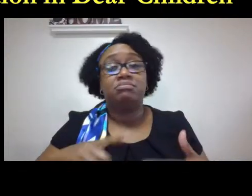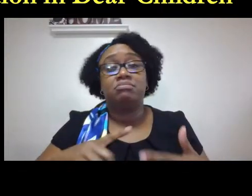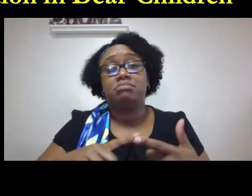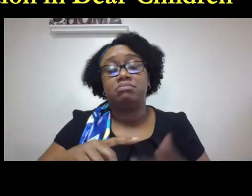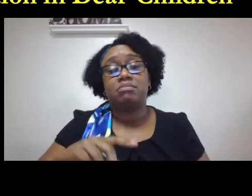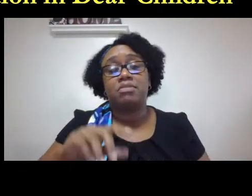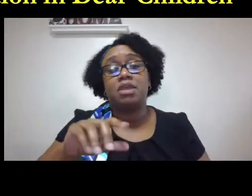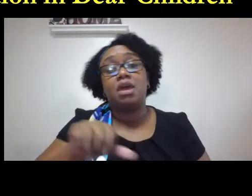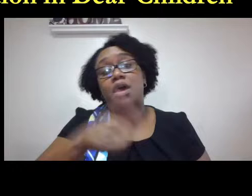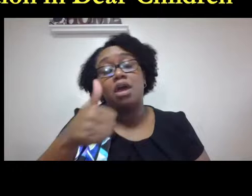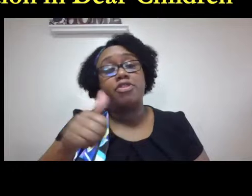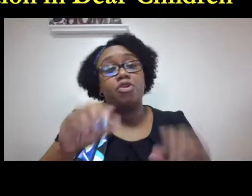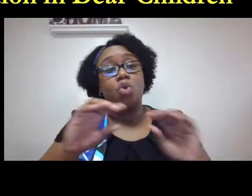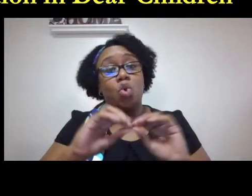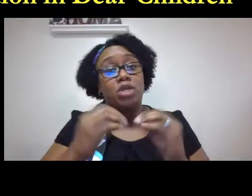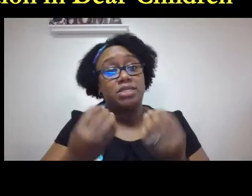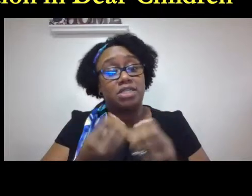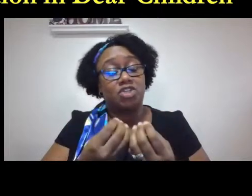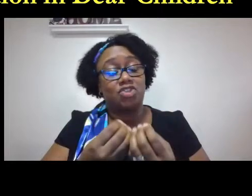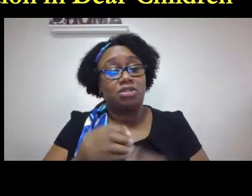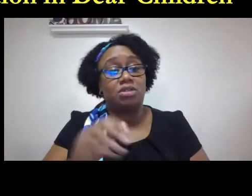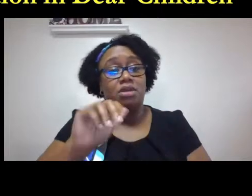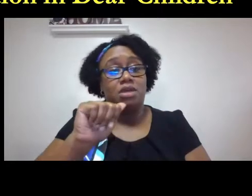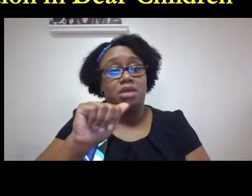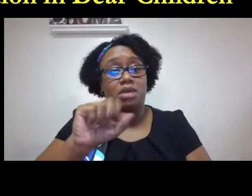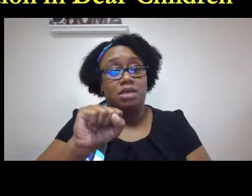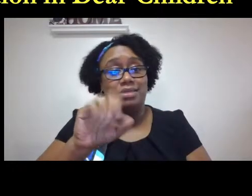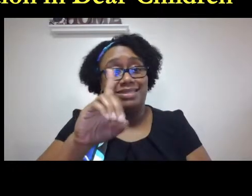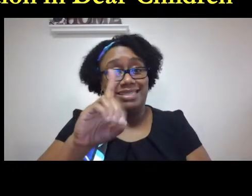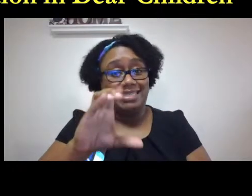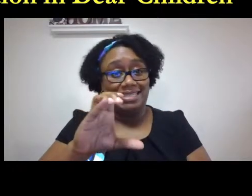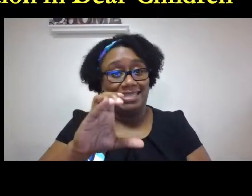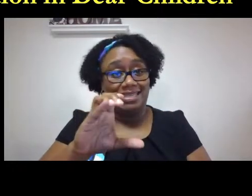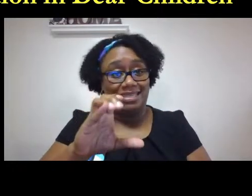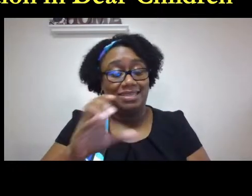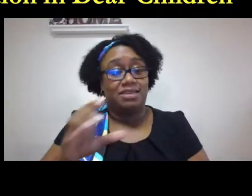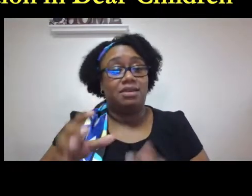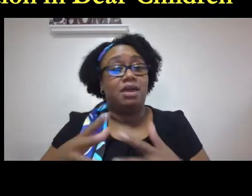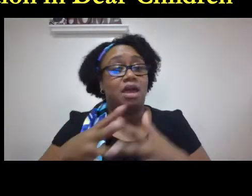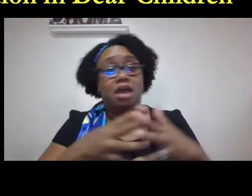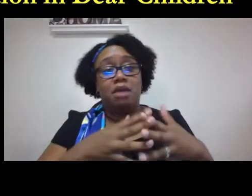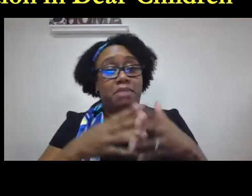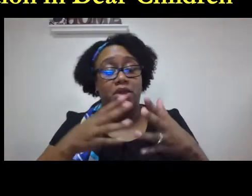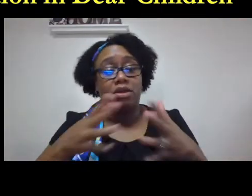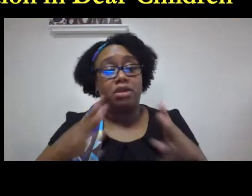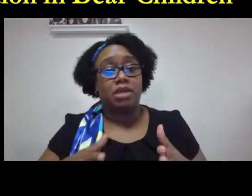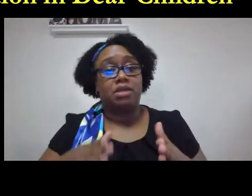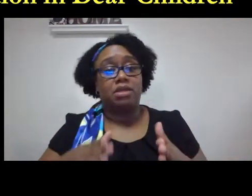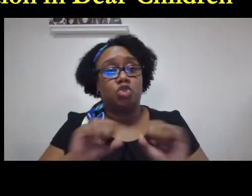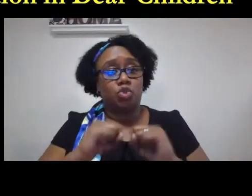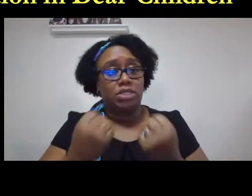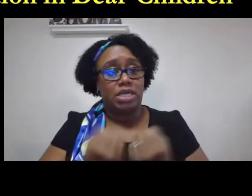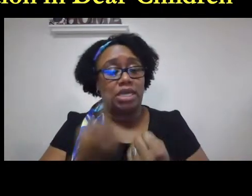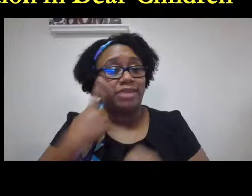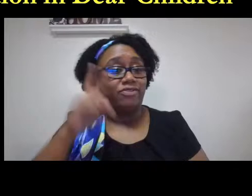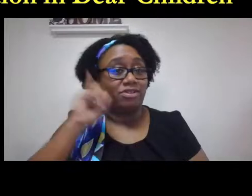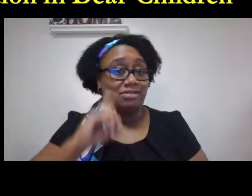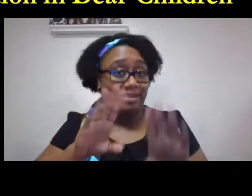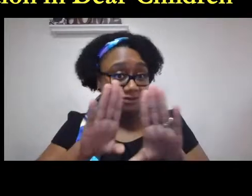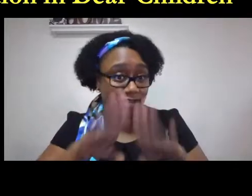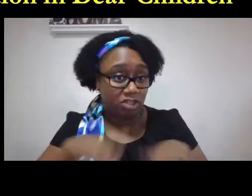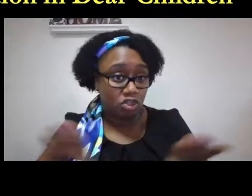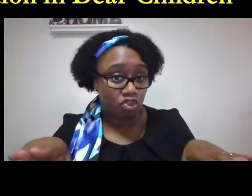i think this type of workshop is incredibly appropriate other organizations like